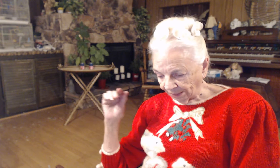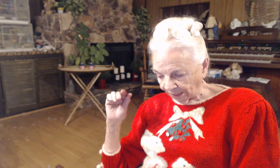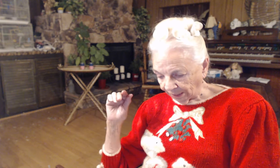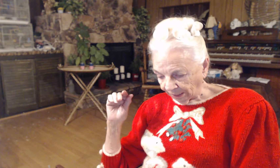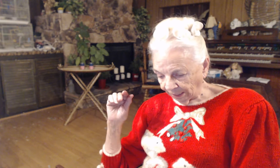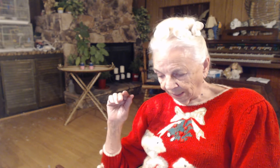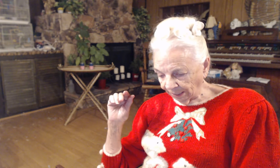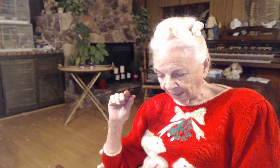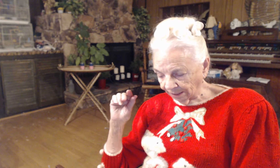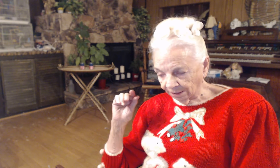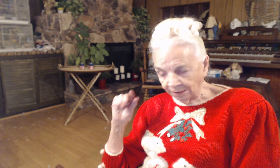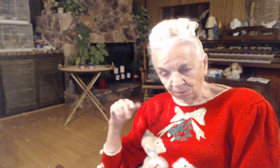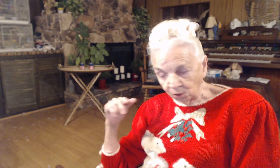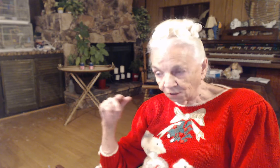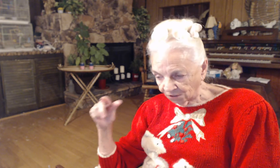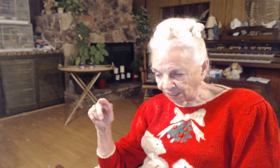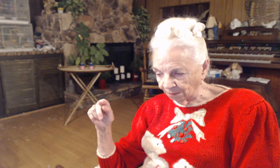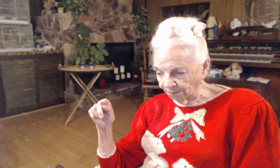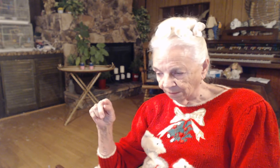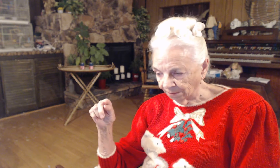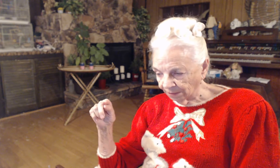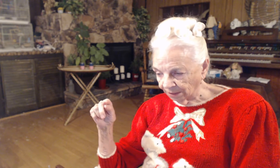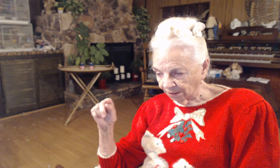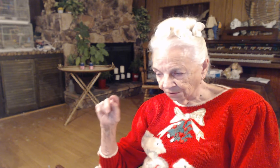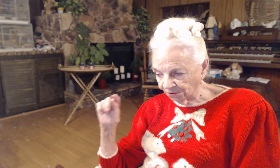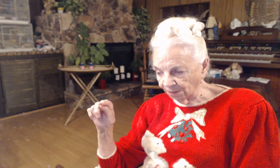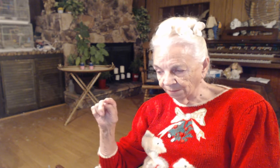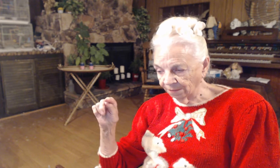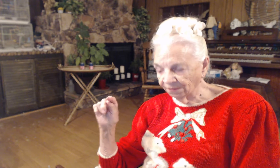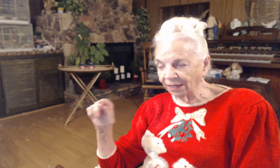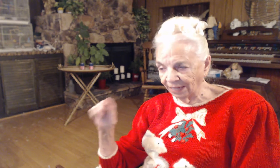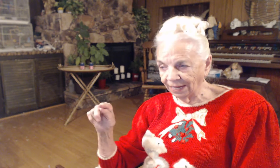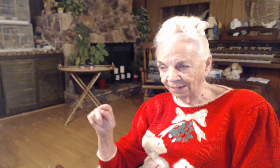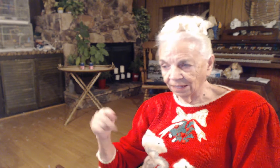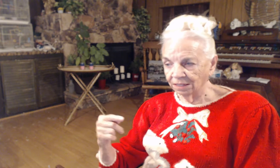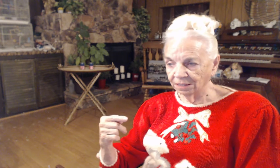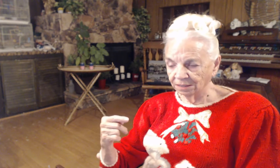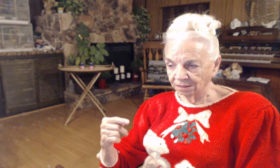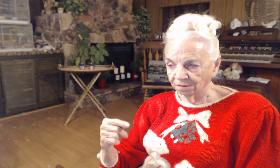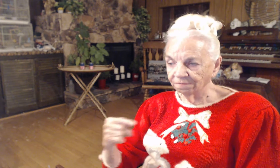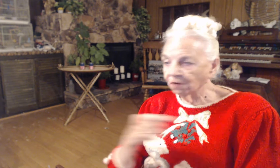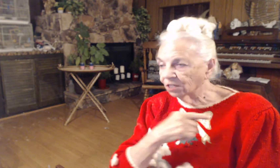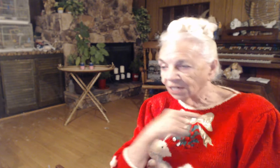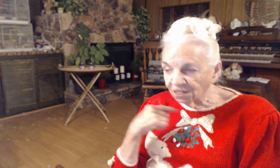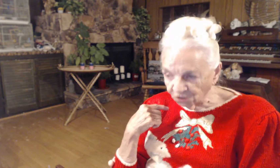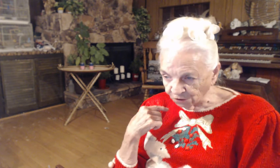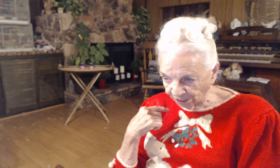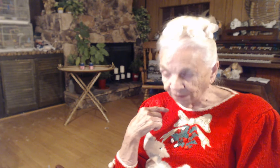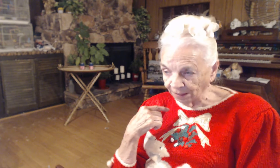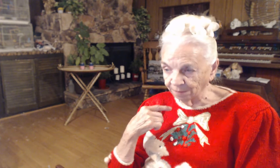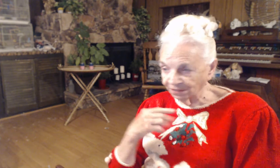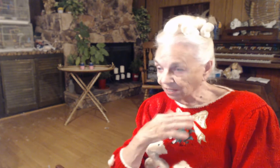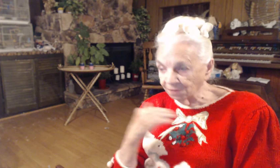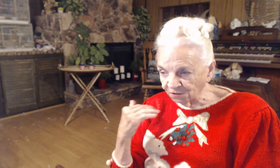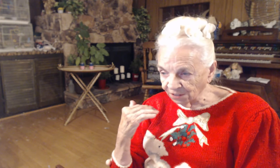He, they brought to him some that had fallen angels in them, demons in them.